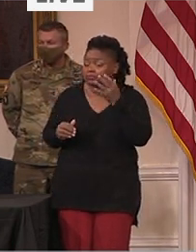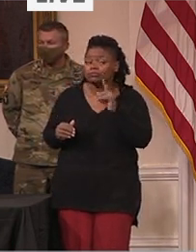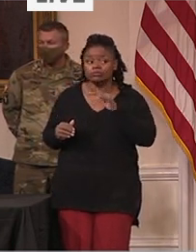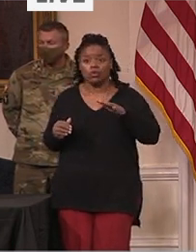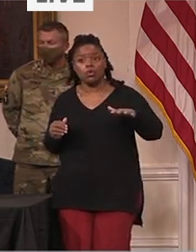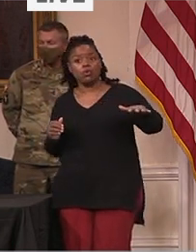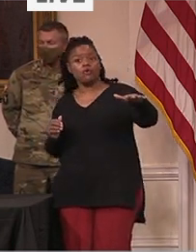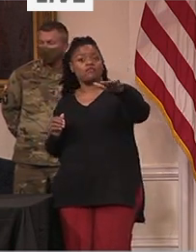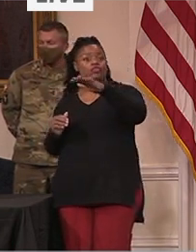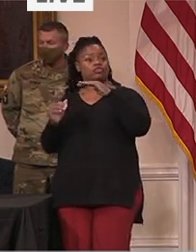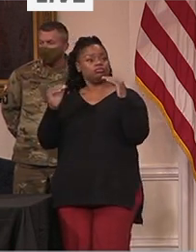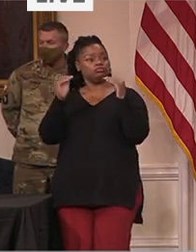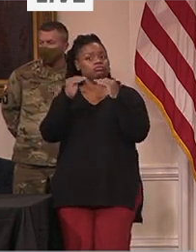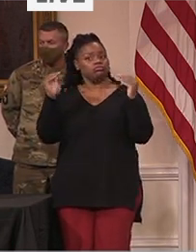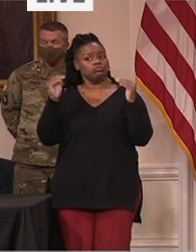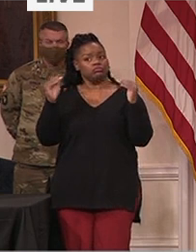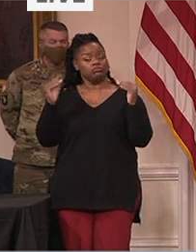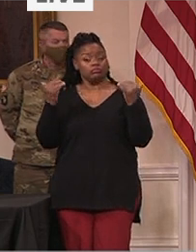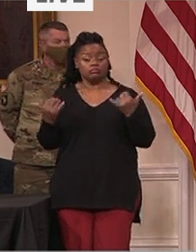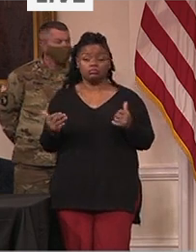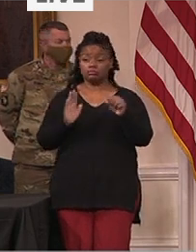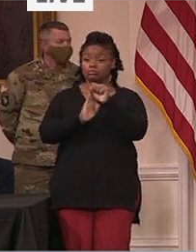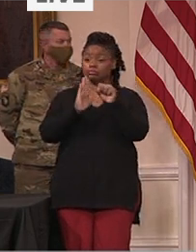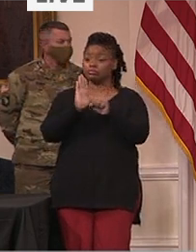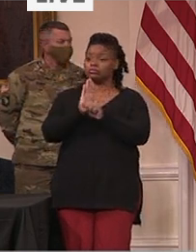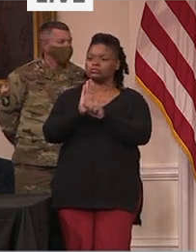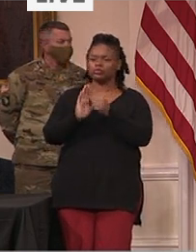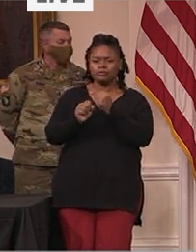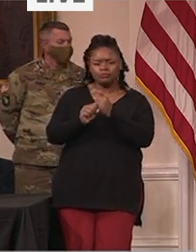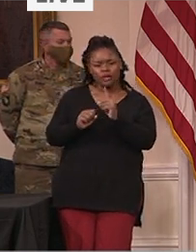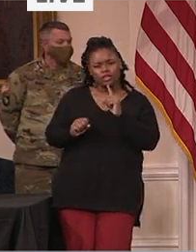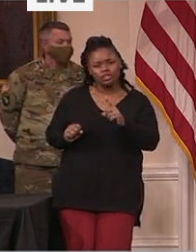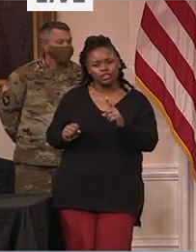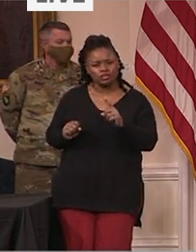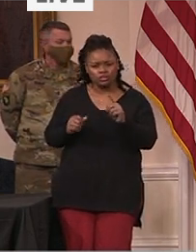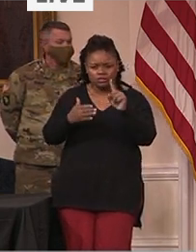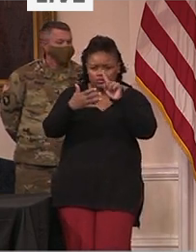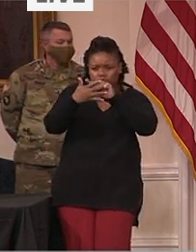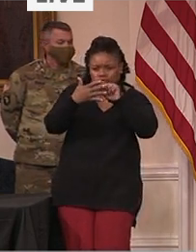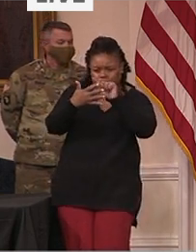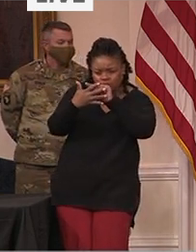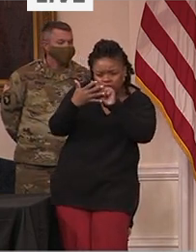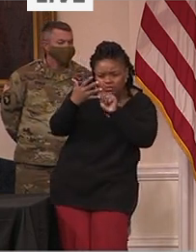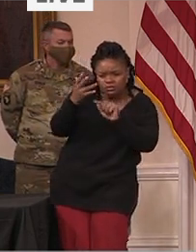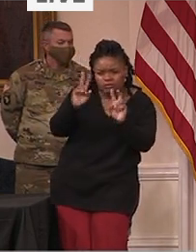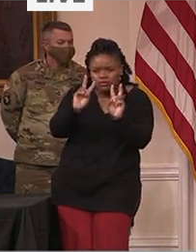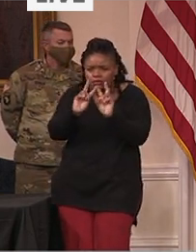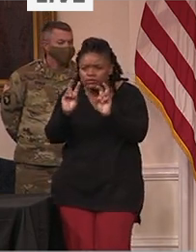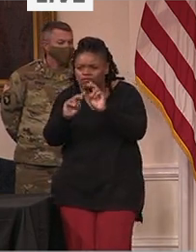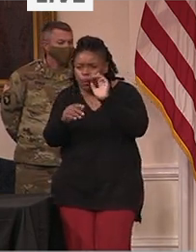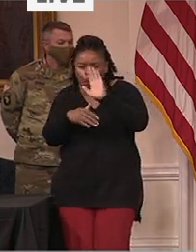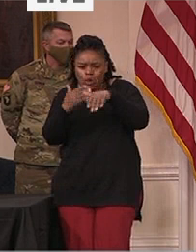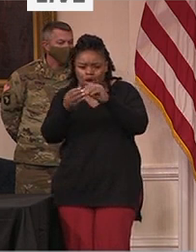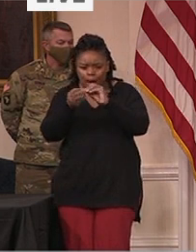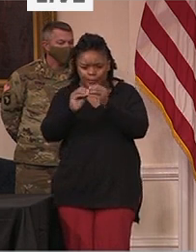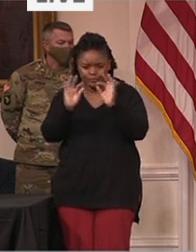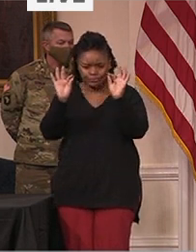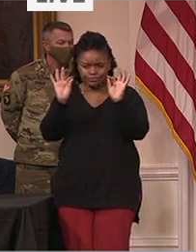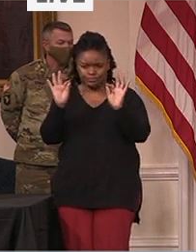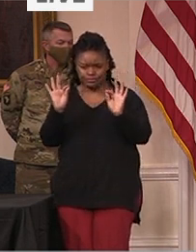But we've been working hard to get to the bottom of all of these provider issues. So I have